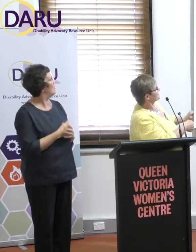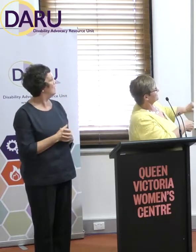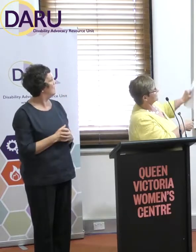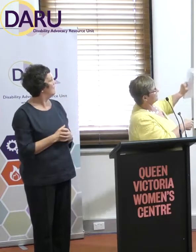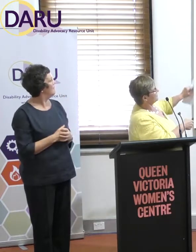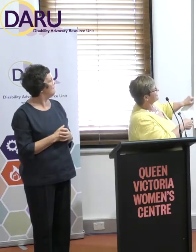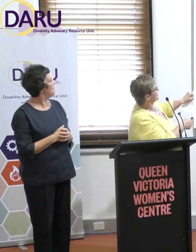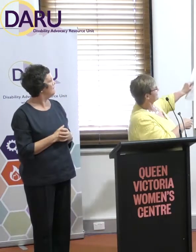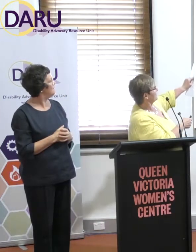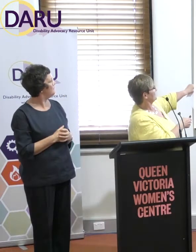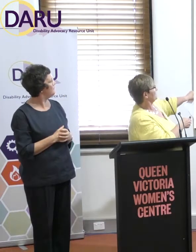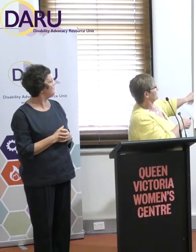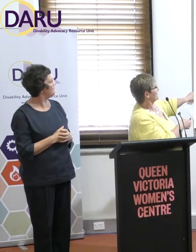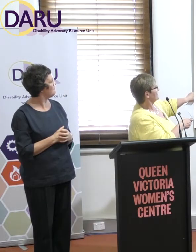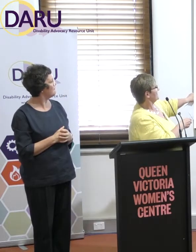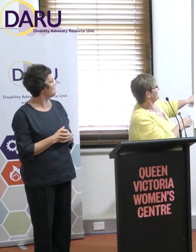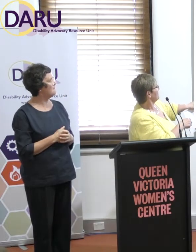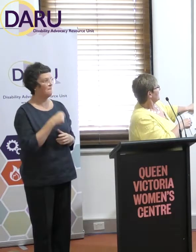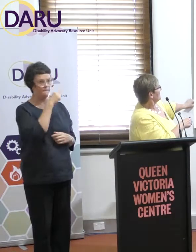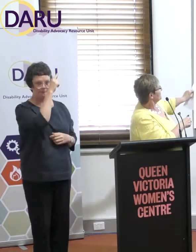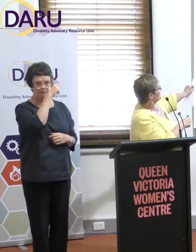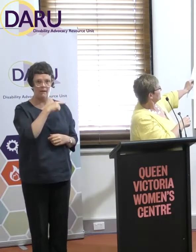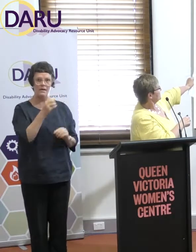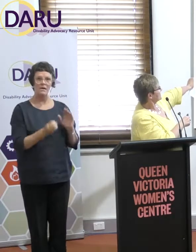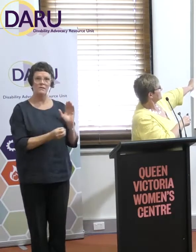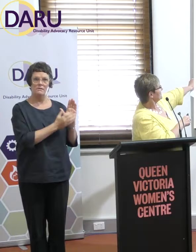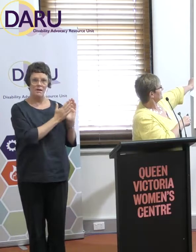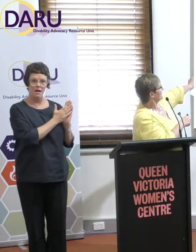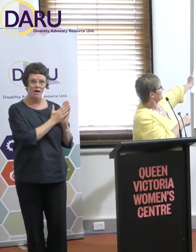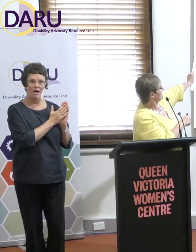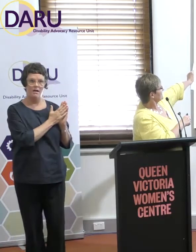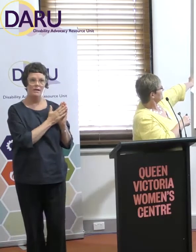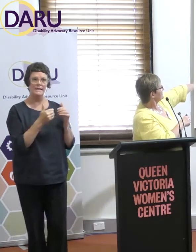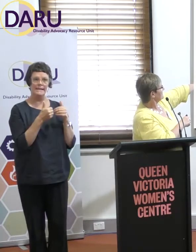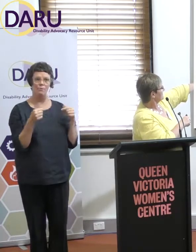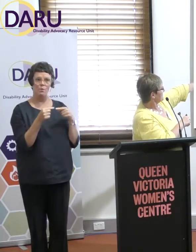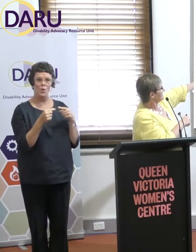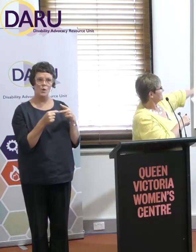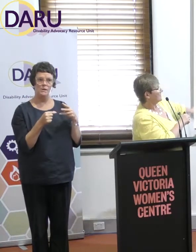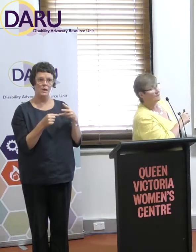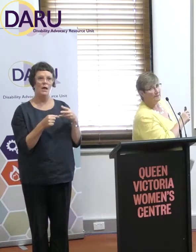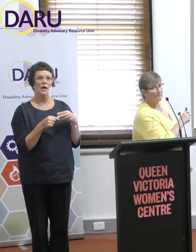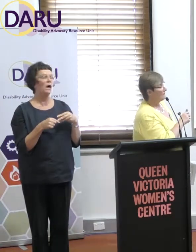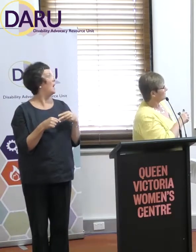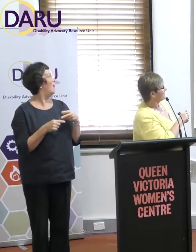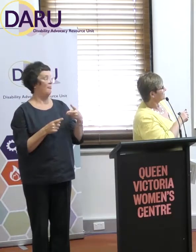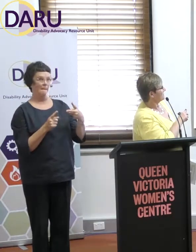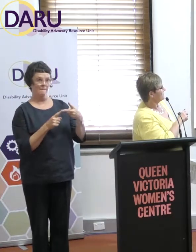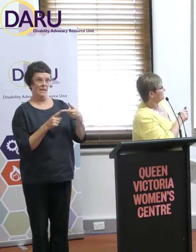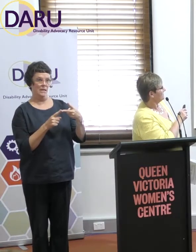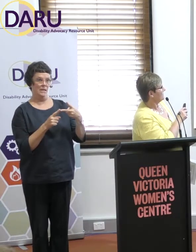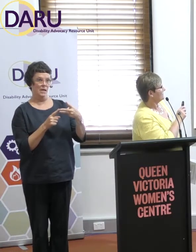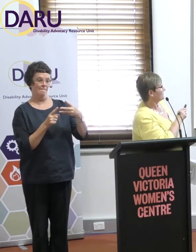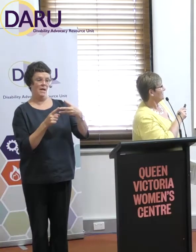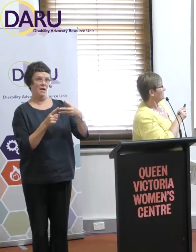yeah, I just separated out a little bit on this next slide, because the middle sentence there about the benefit cost